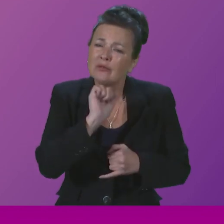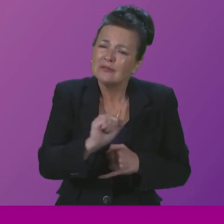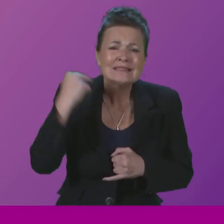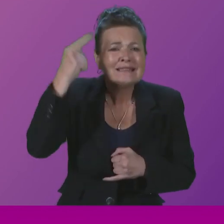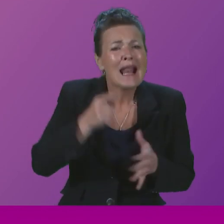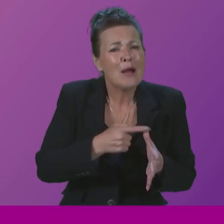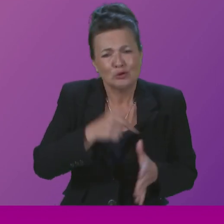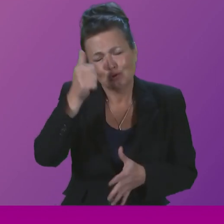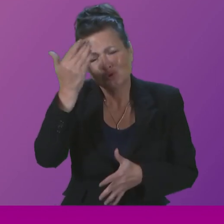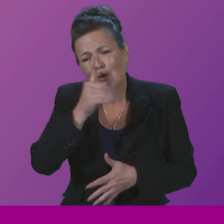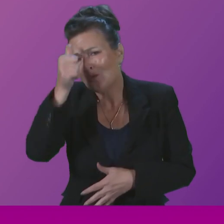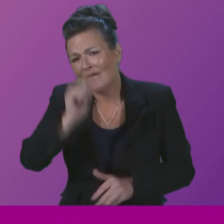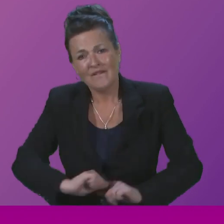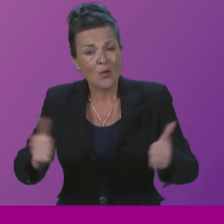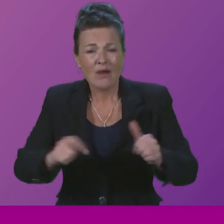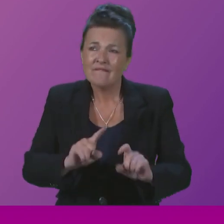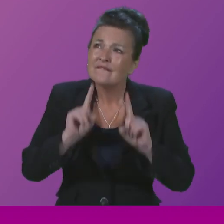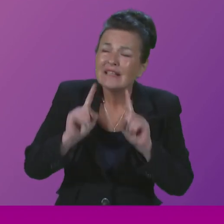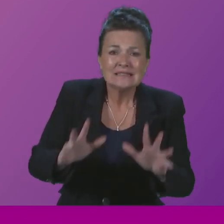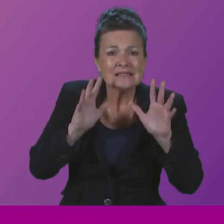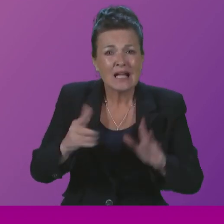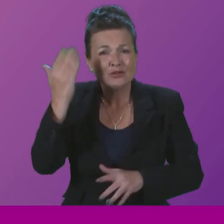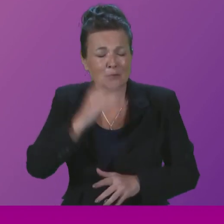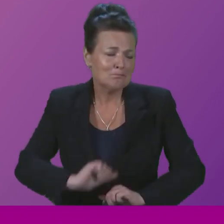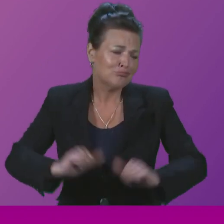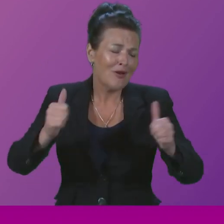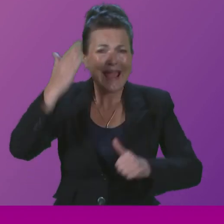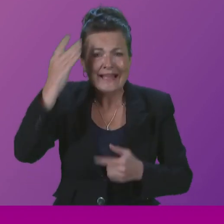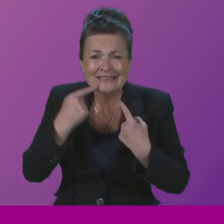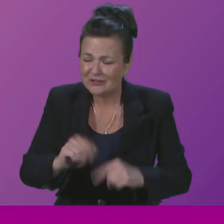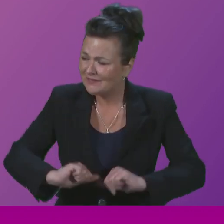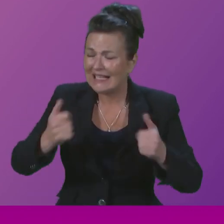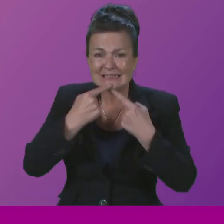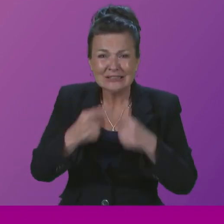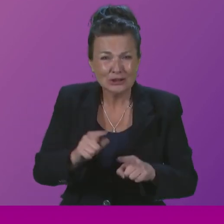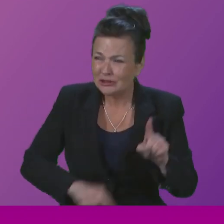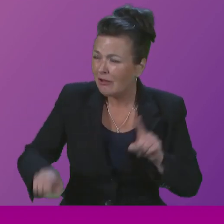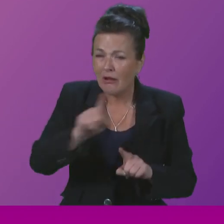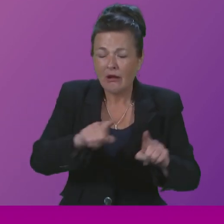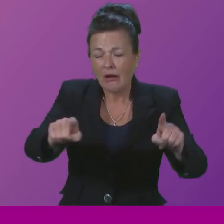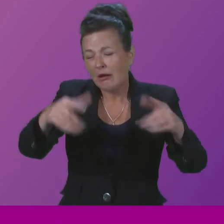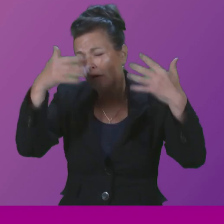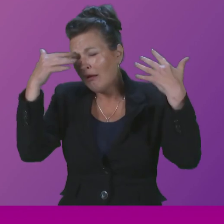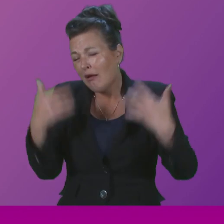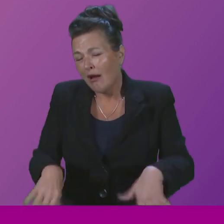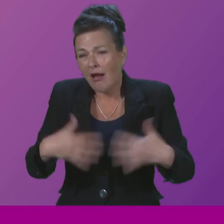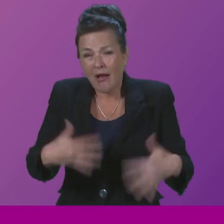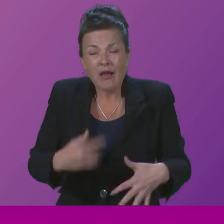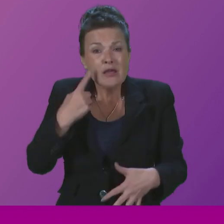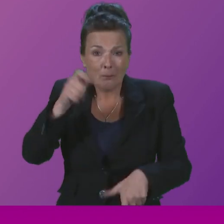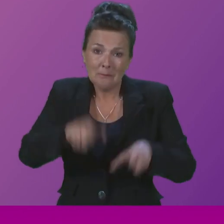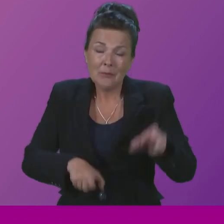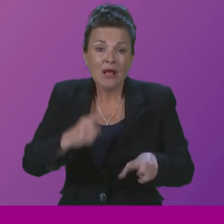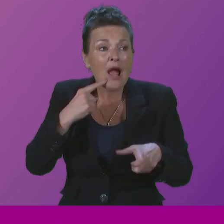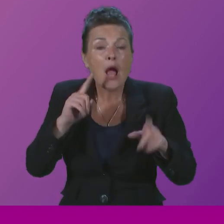I know very well. It's a fantastic school with a fantastic head teacher, fantastic teachers and utterly outstanding young people.